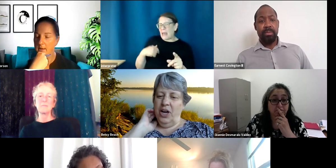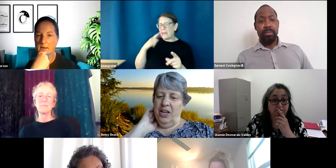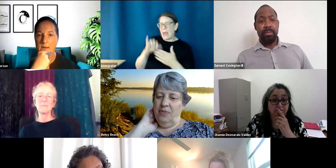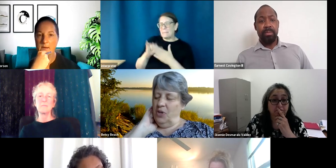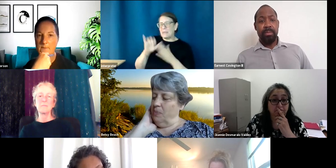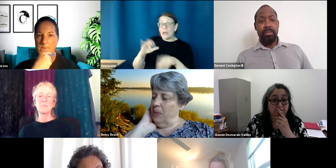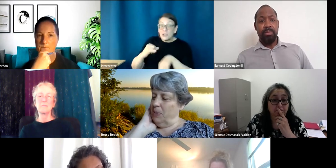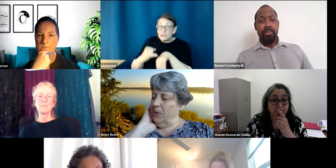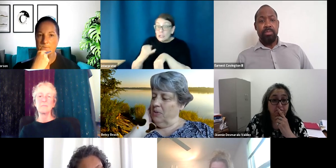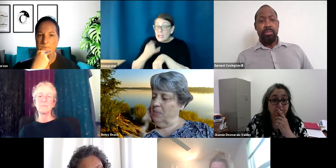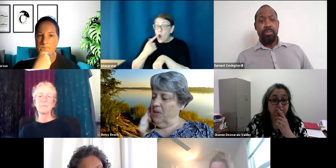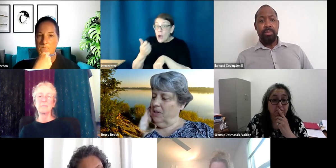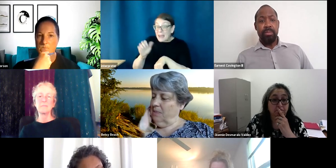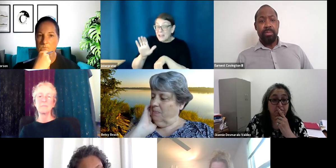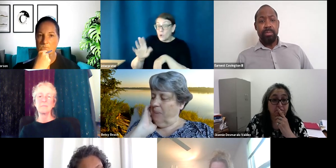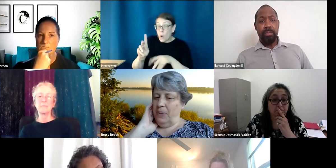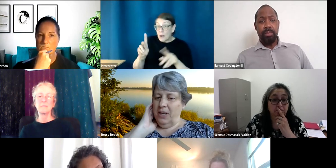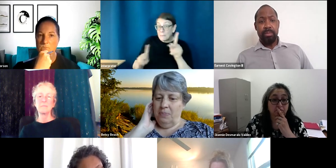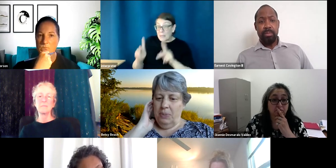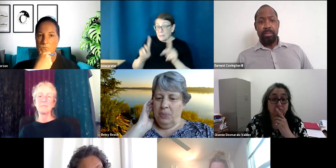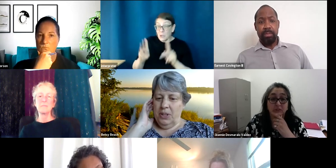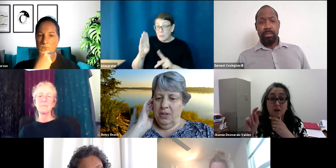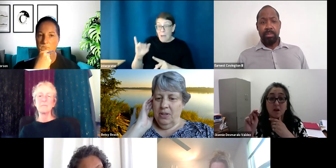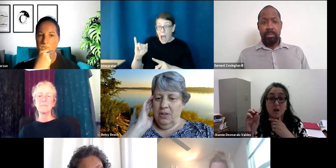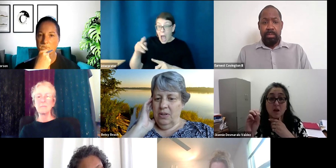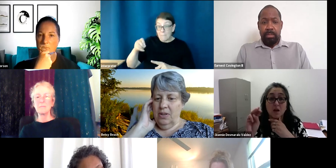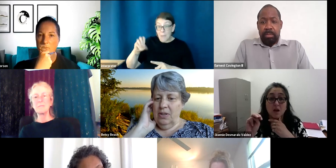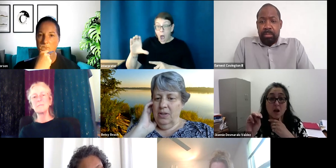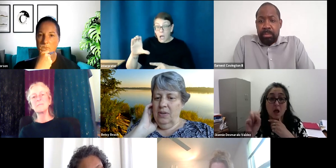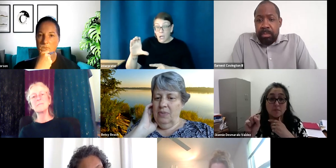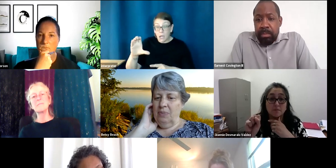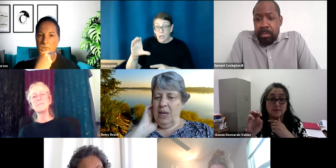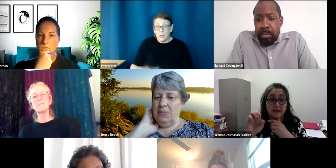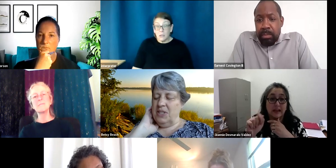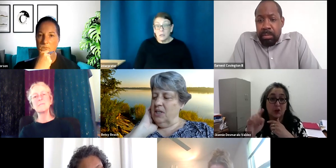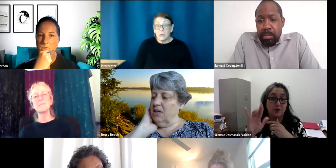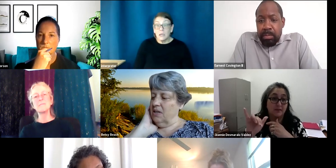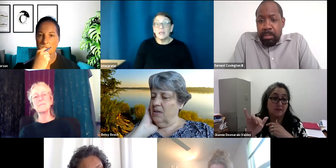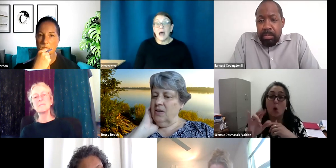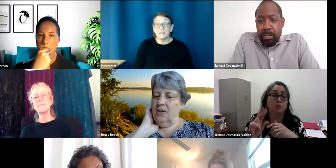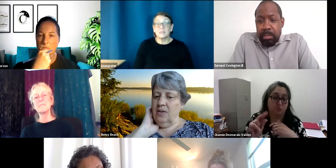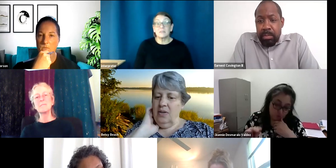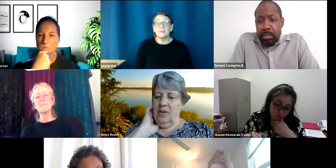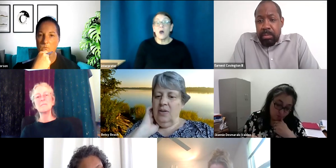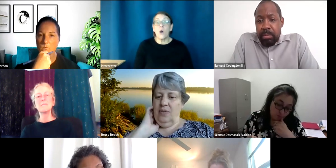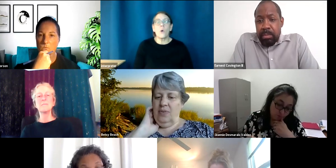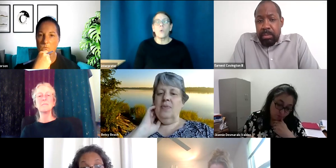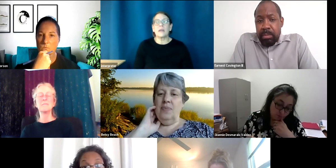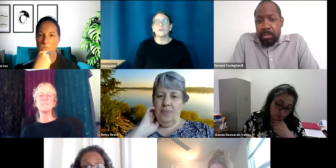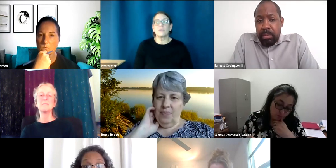are any of your people, um, BIPOC people from Amazon? Yes. Oh, wait, no.